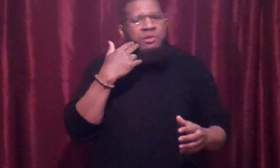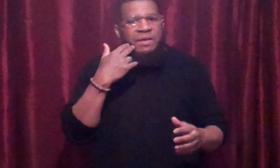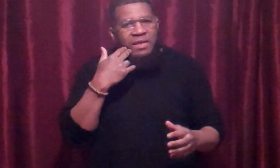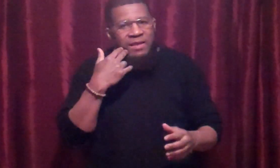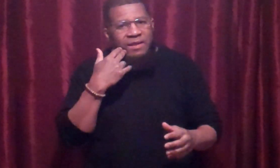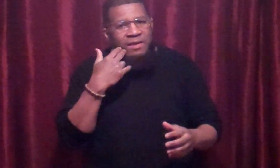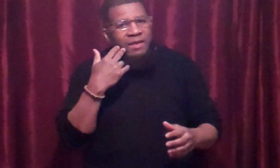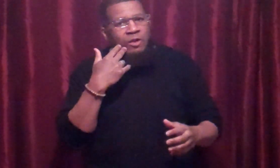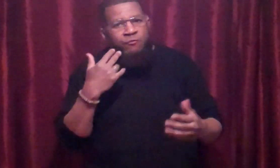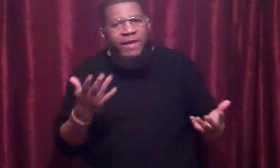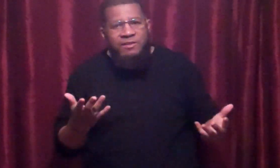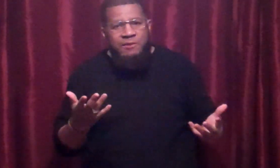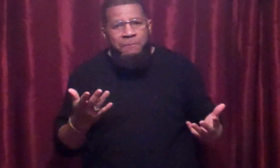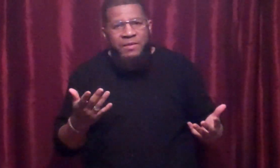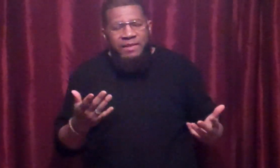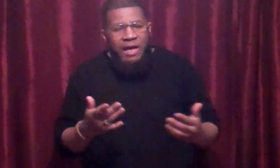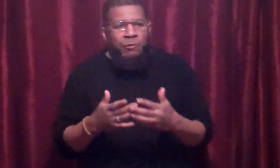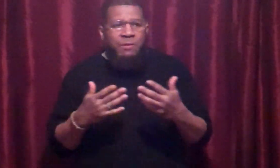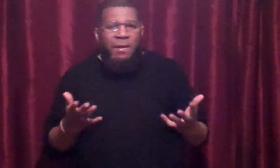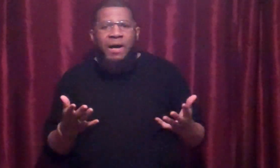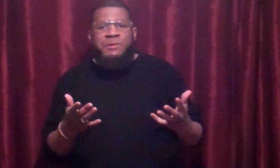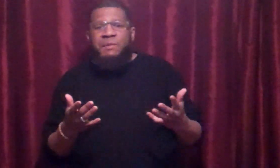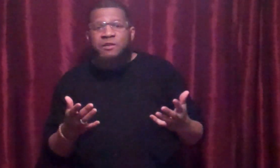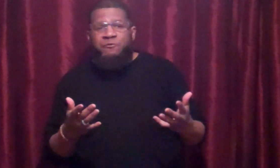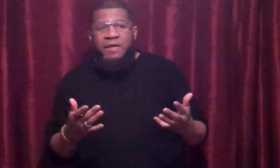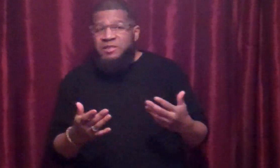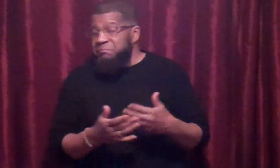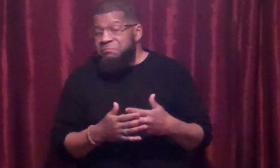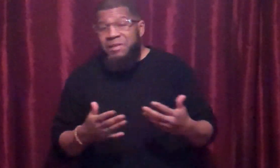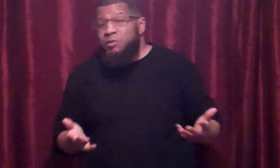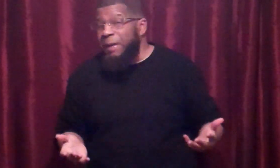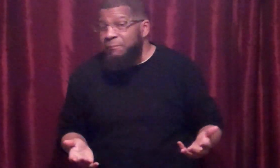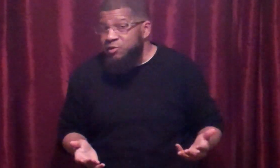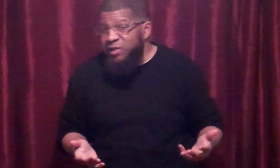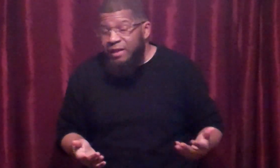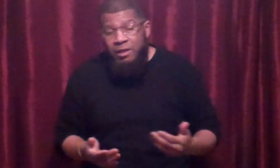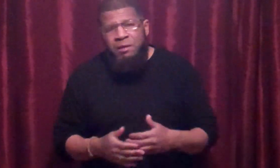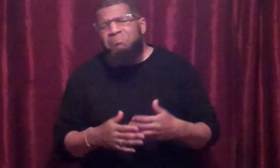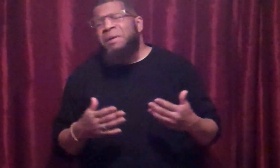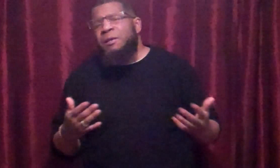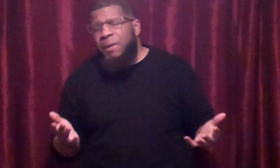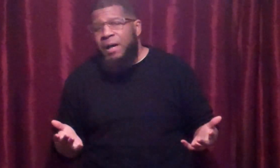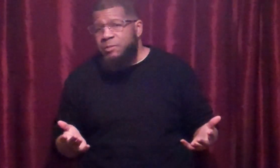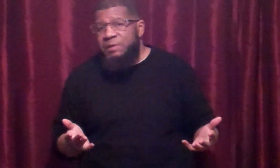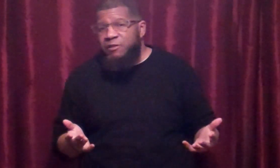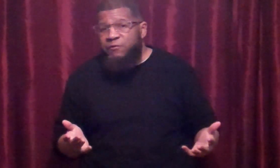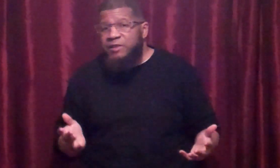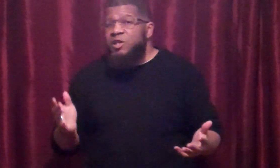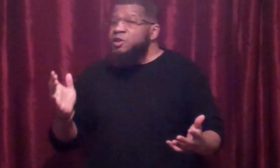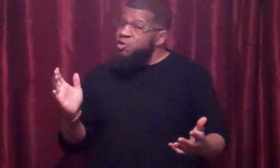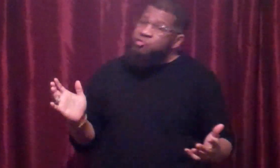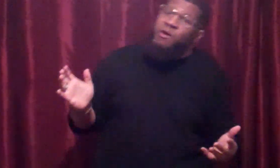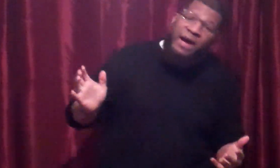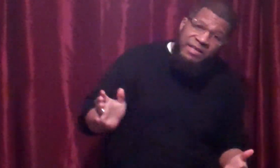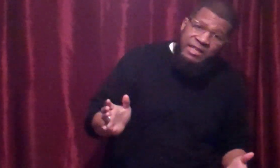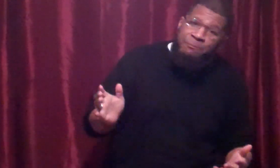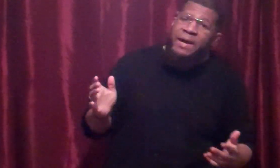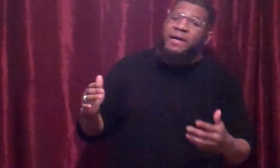me in the face. Now, when he palms me in the face, it's by mistake, but he palms me in the face trying to get back